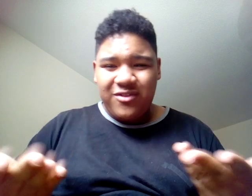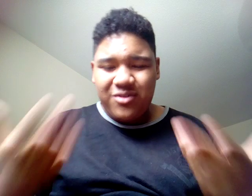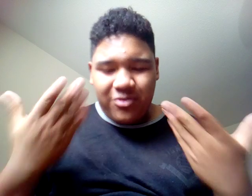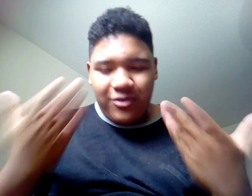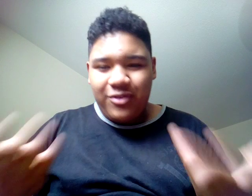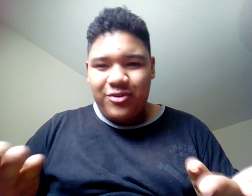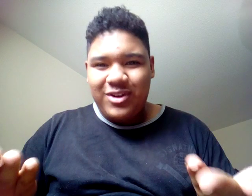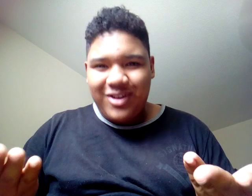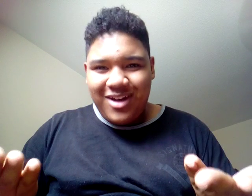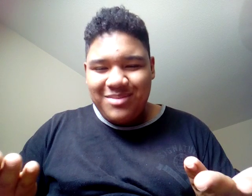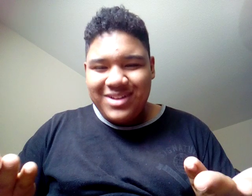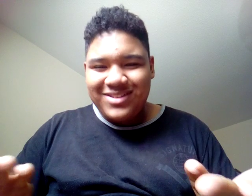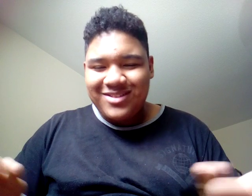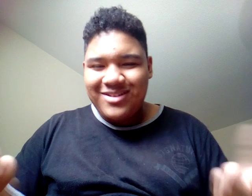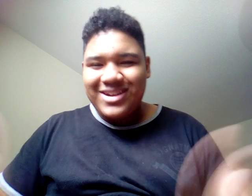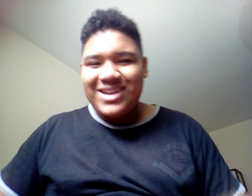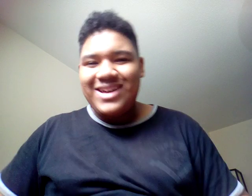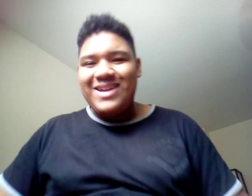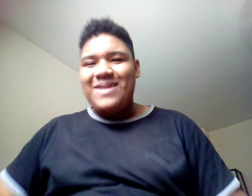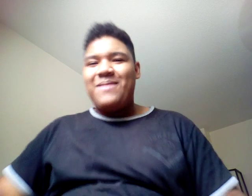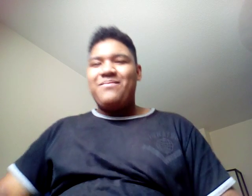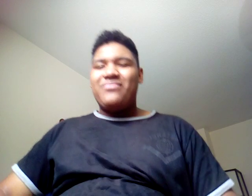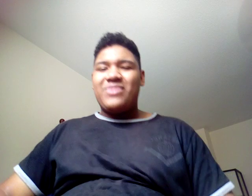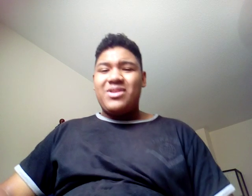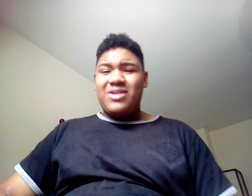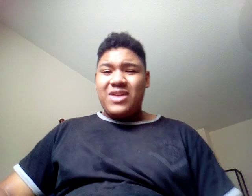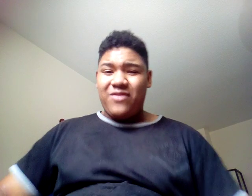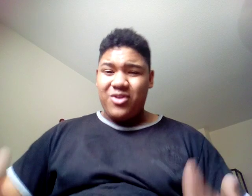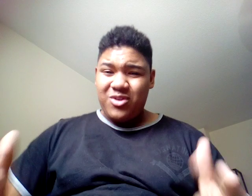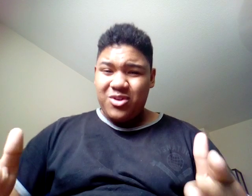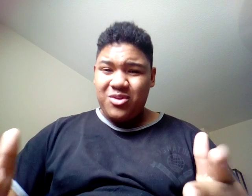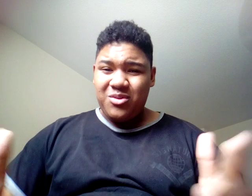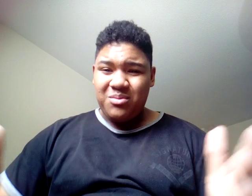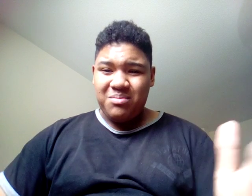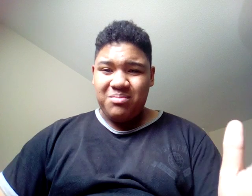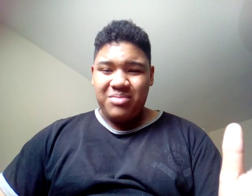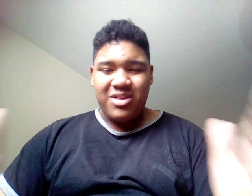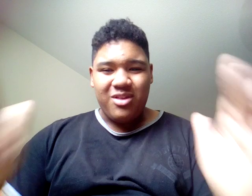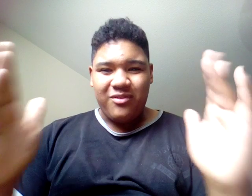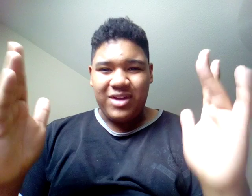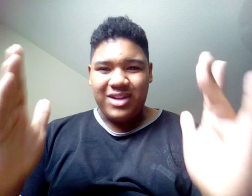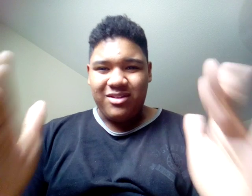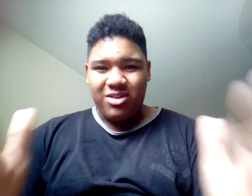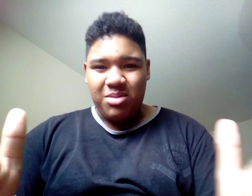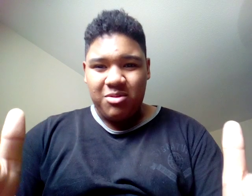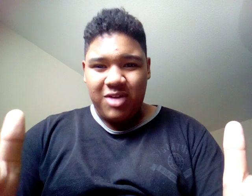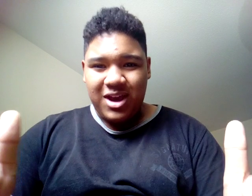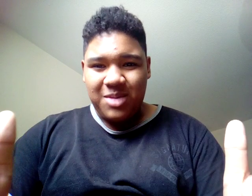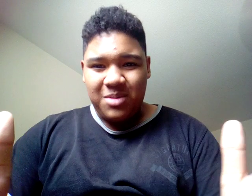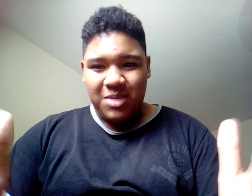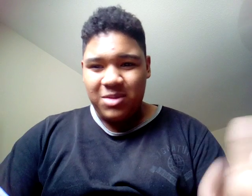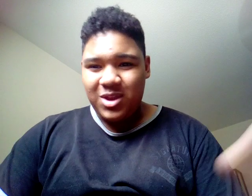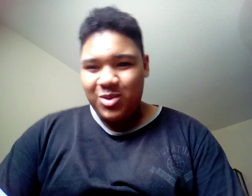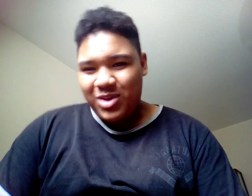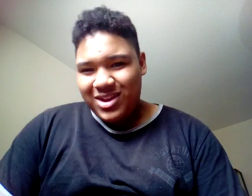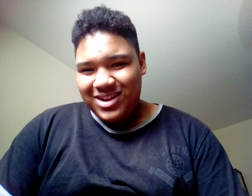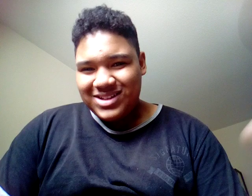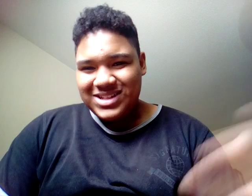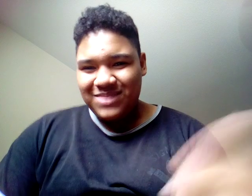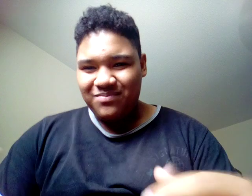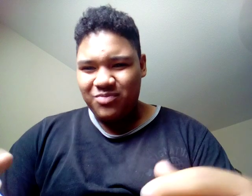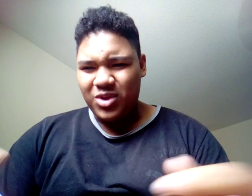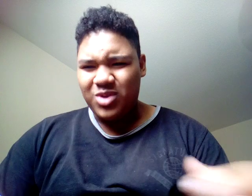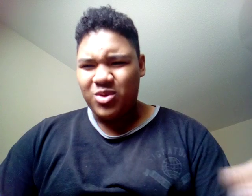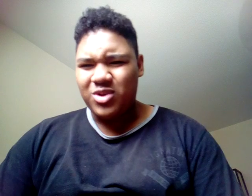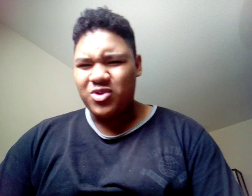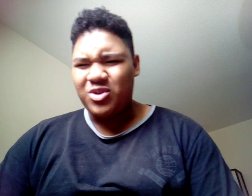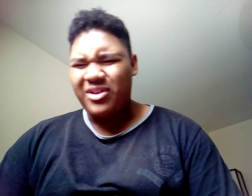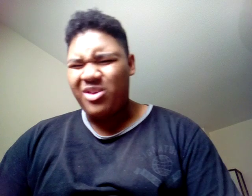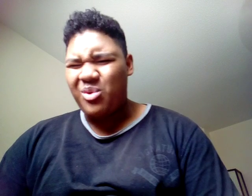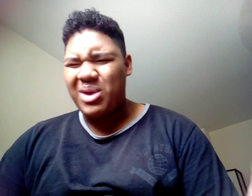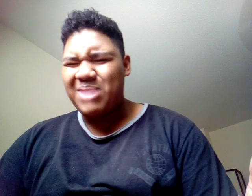to comment, sorry, if you're new, please don't forget to subscribe, I mean, why not, one or two clicks away,